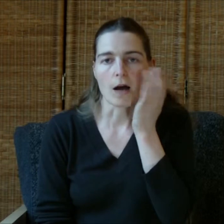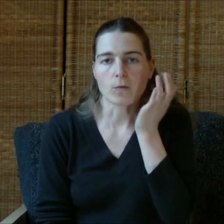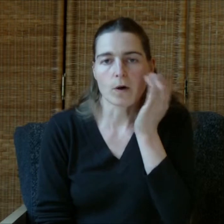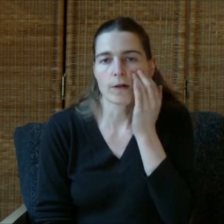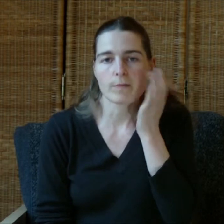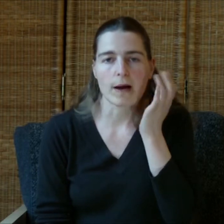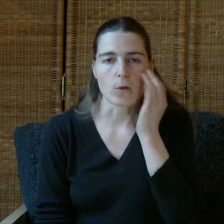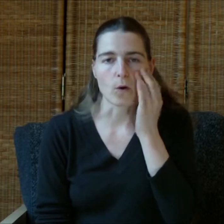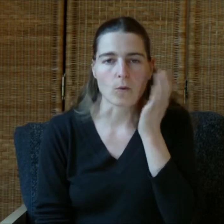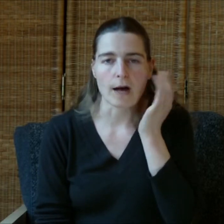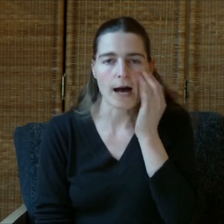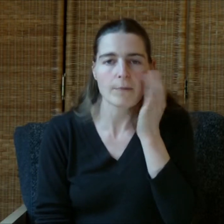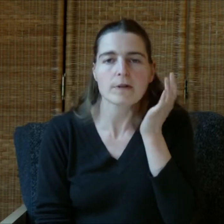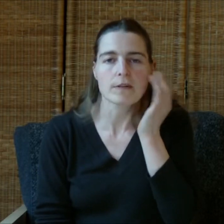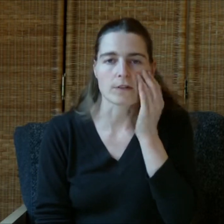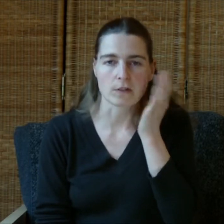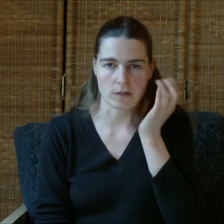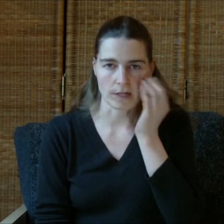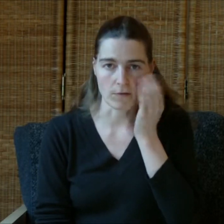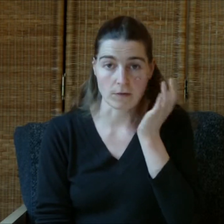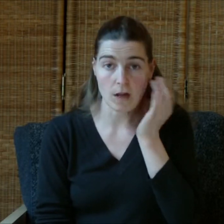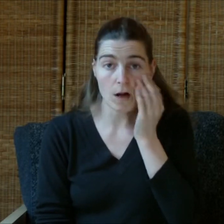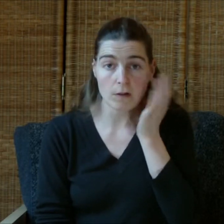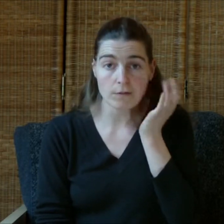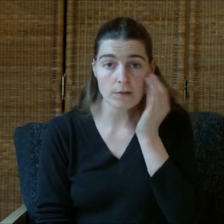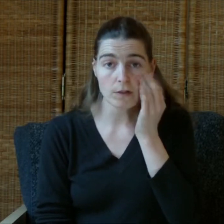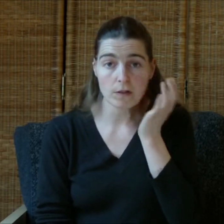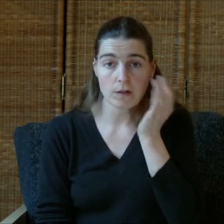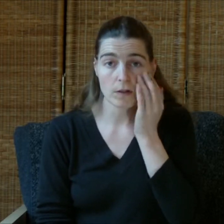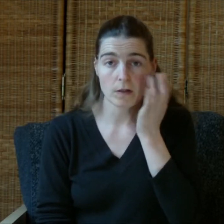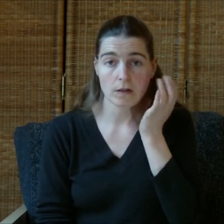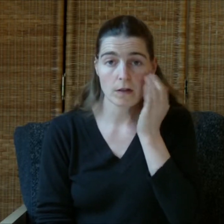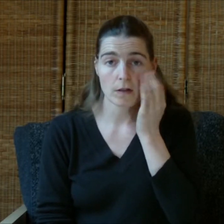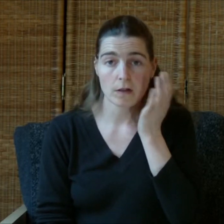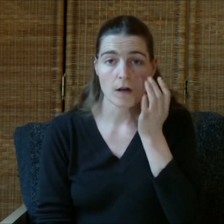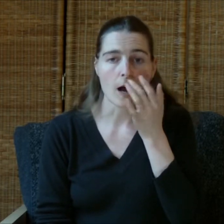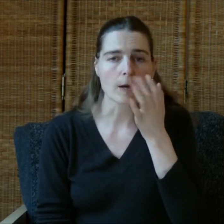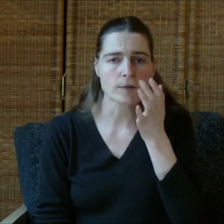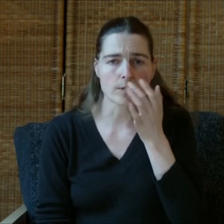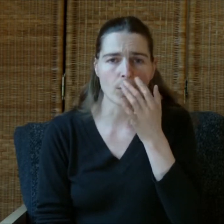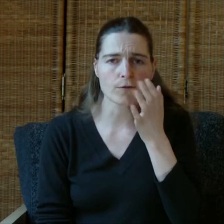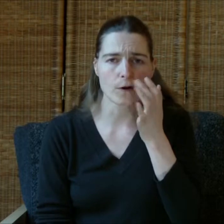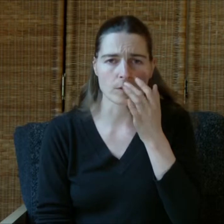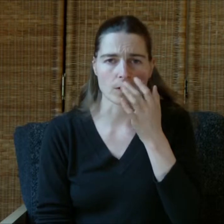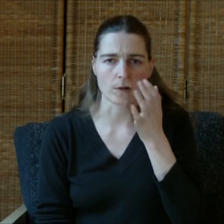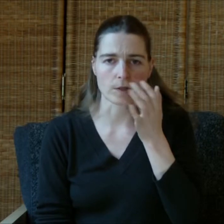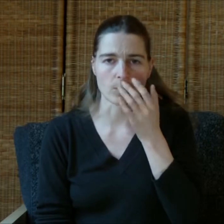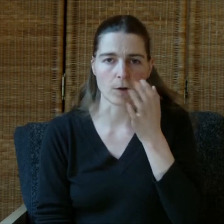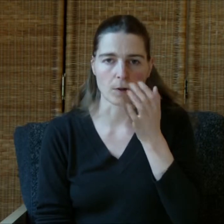worry about what will happen if it doesn't get resolved. I'm so focused on this problem.